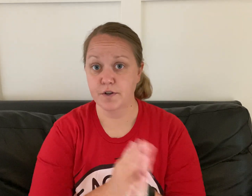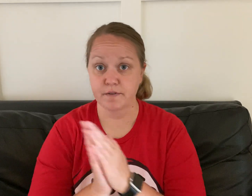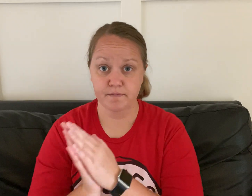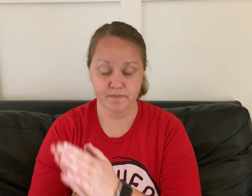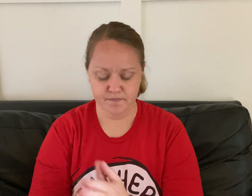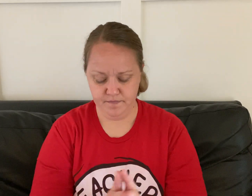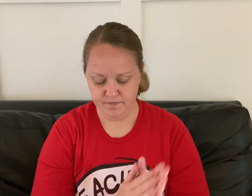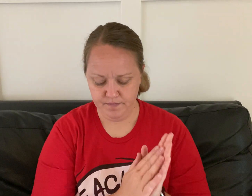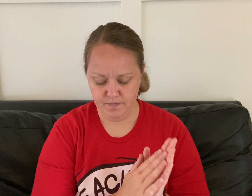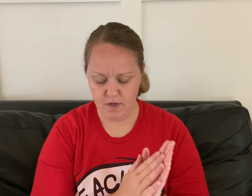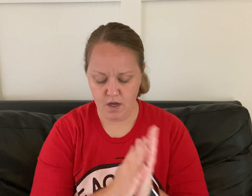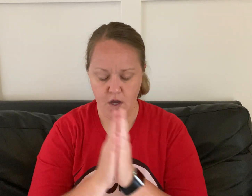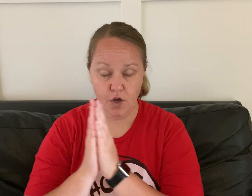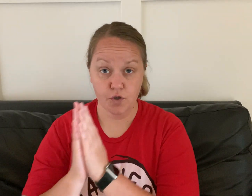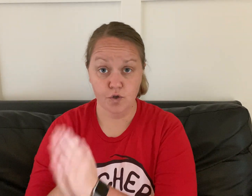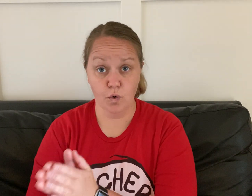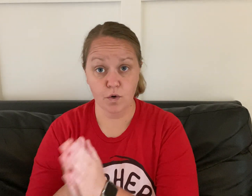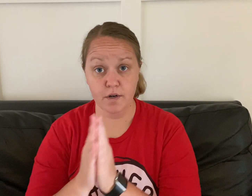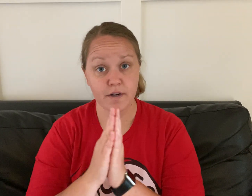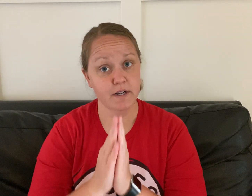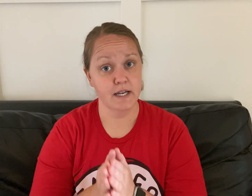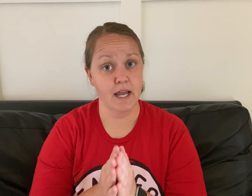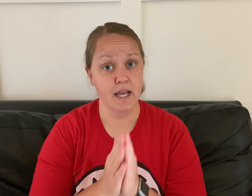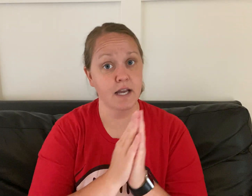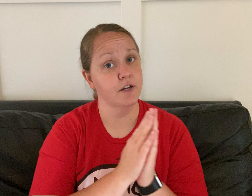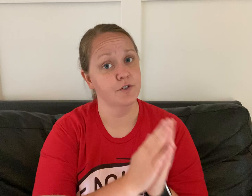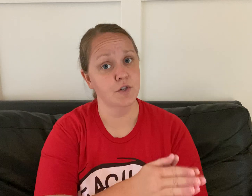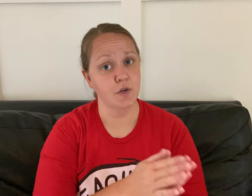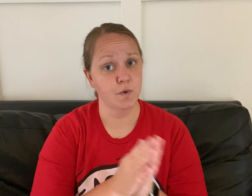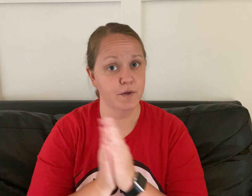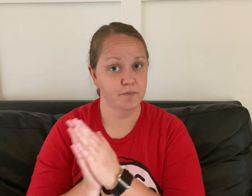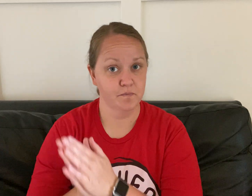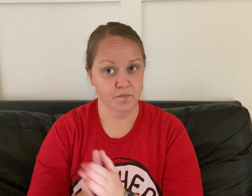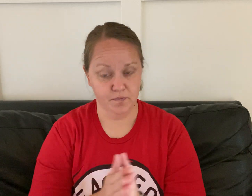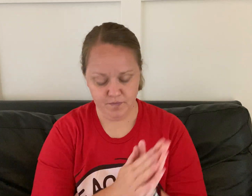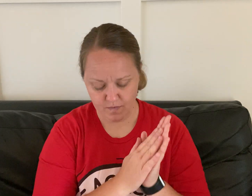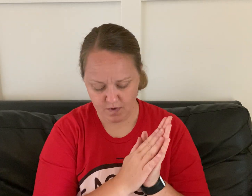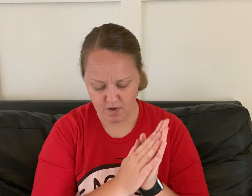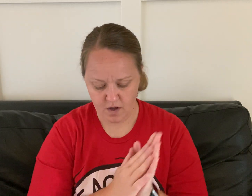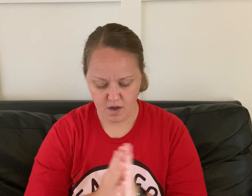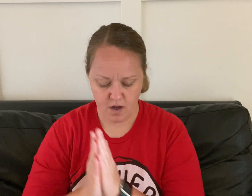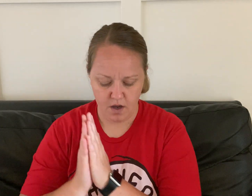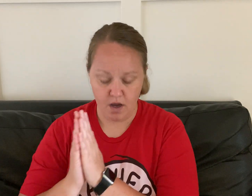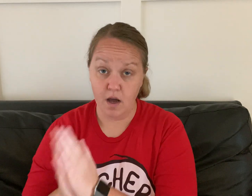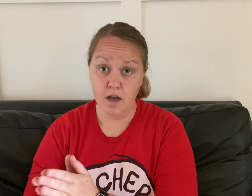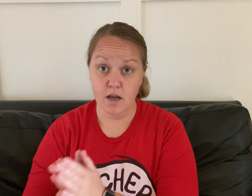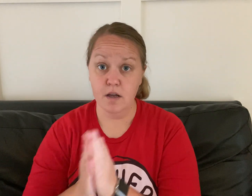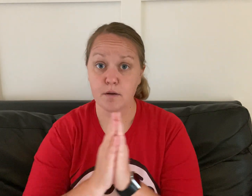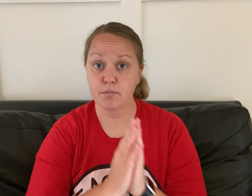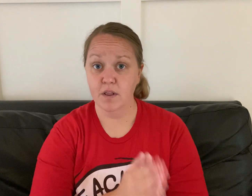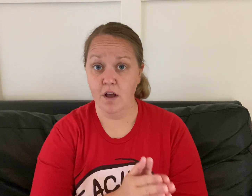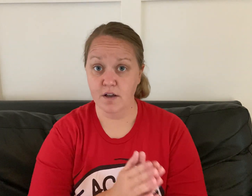tornado applause